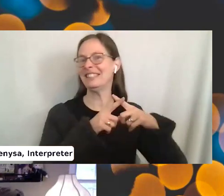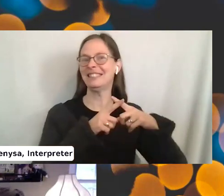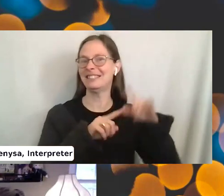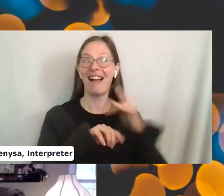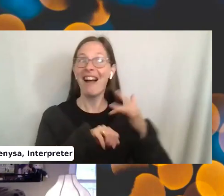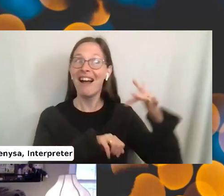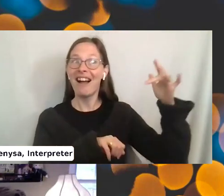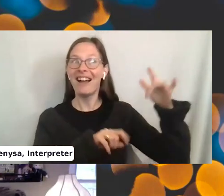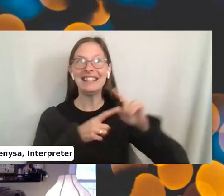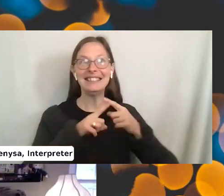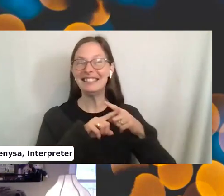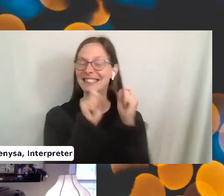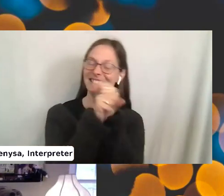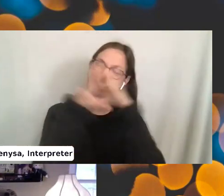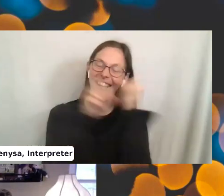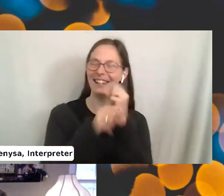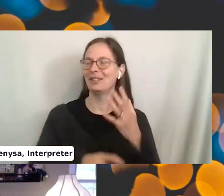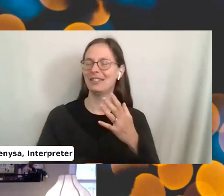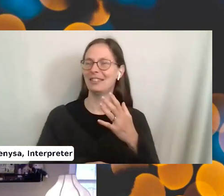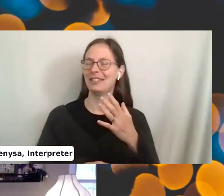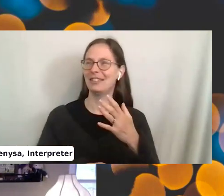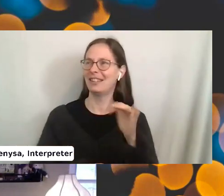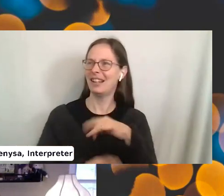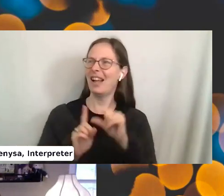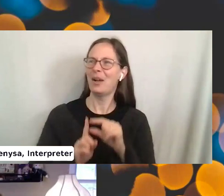Those aren't words, and now I'm making Tanisha say them. so sorry.